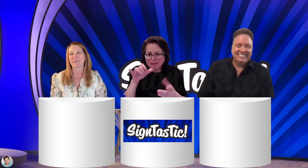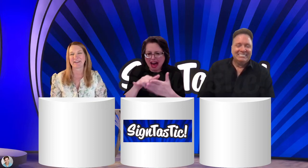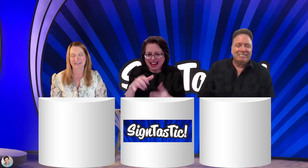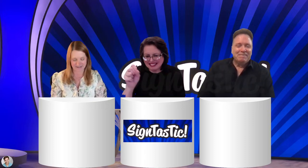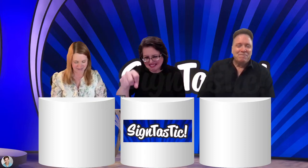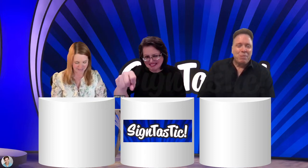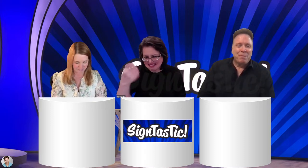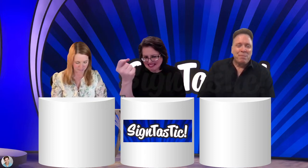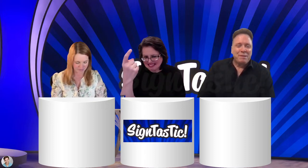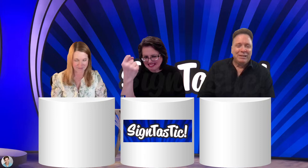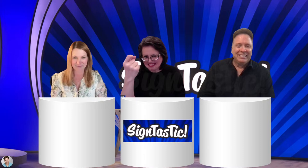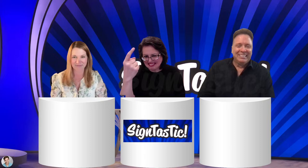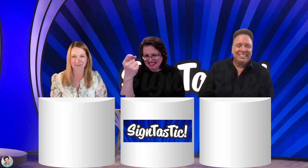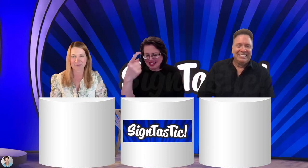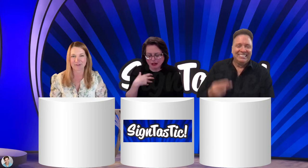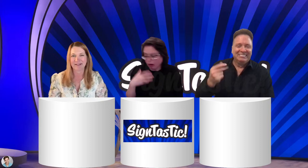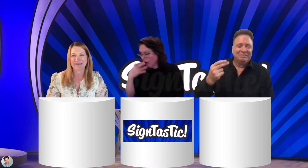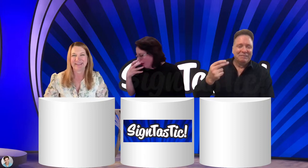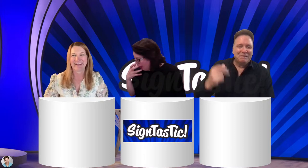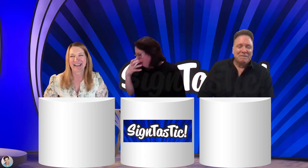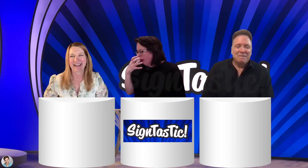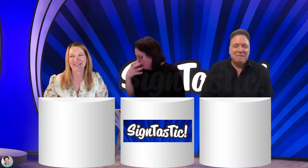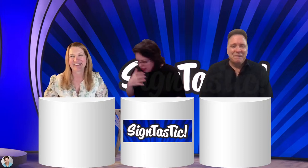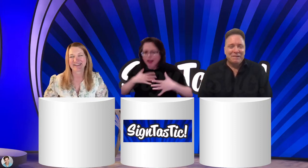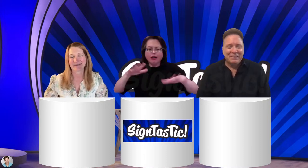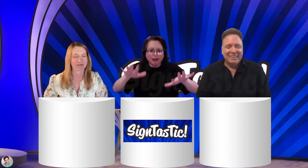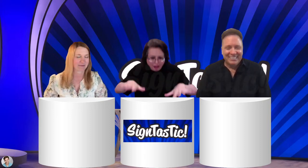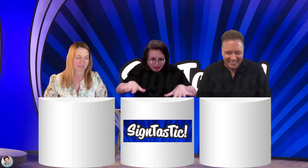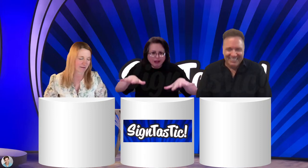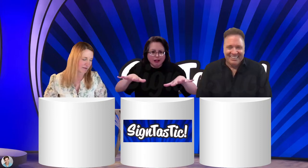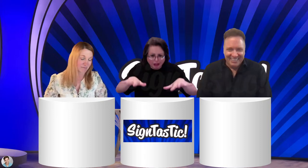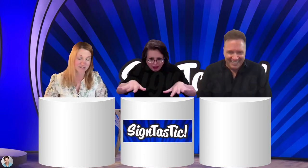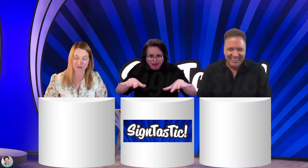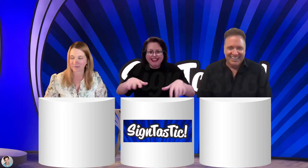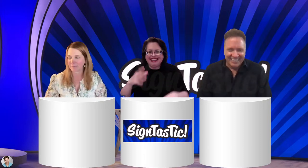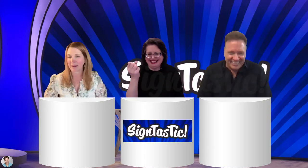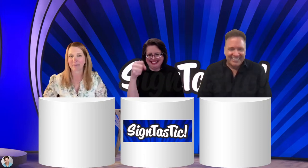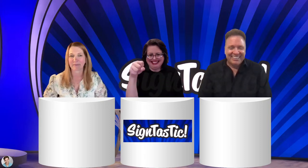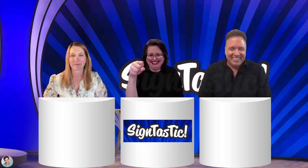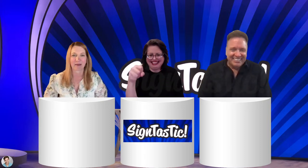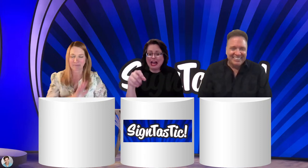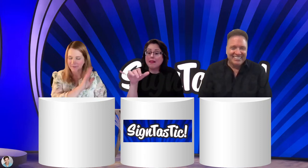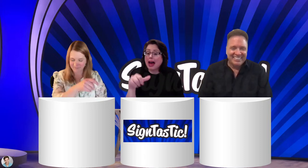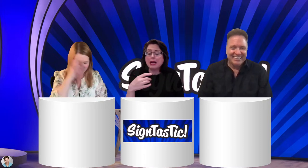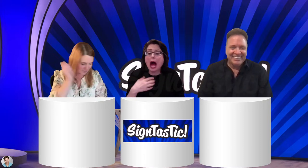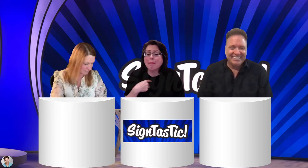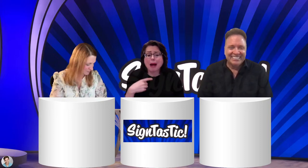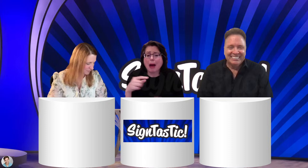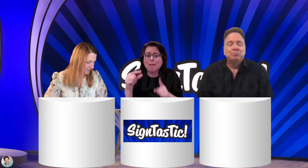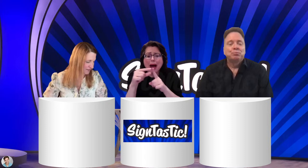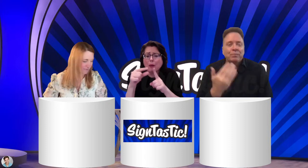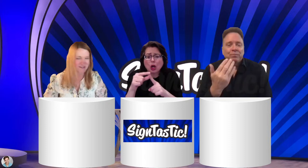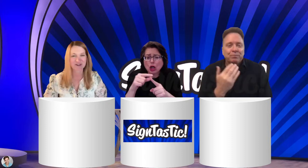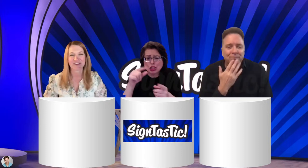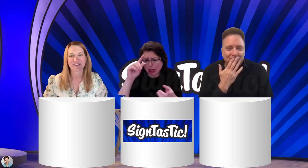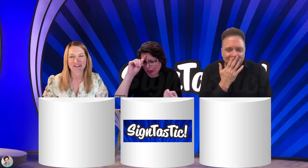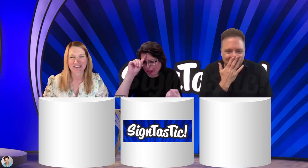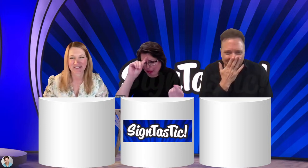finally get that breath of energy. I'm sorry. I'm taking my interpreter hat off. Sorry. Sorry. Sorry.